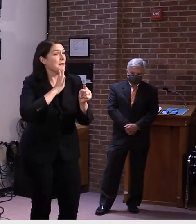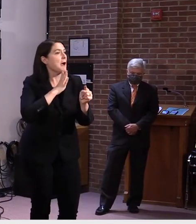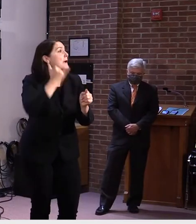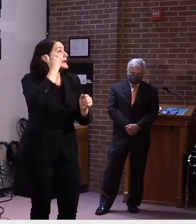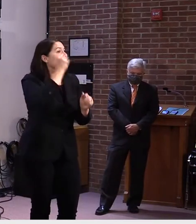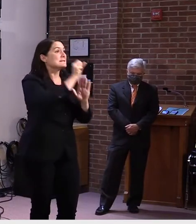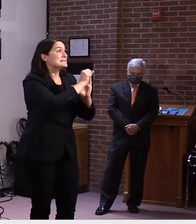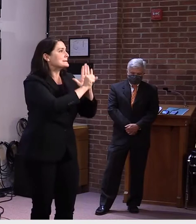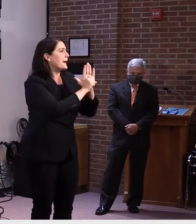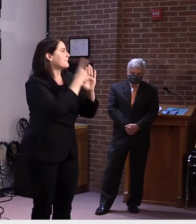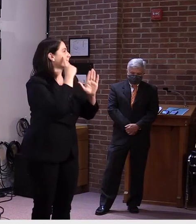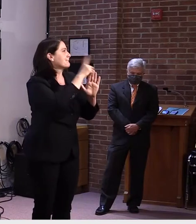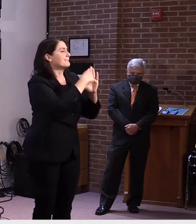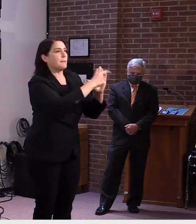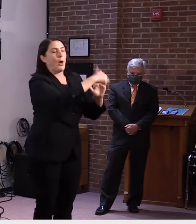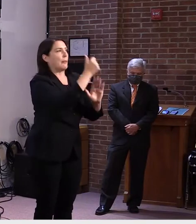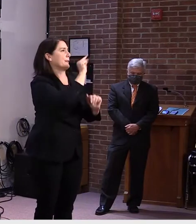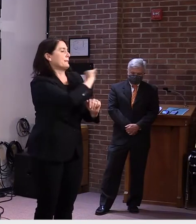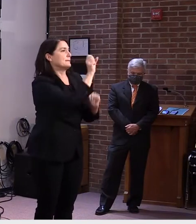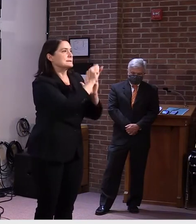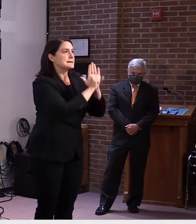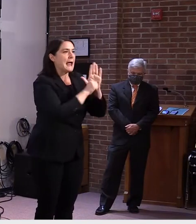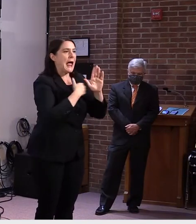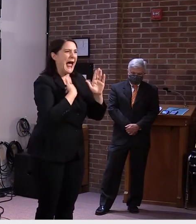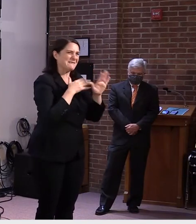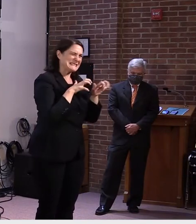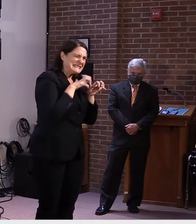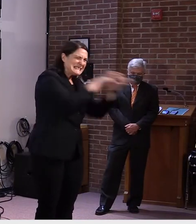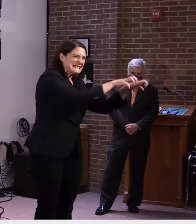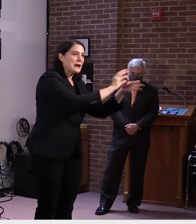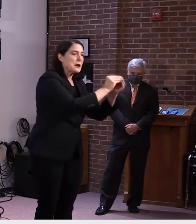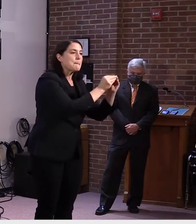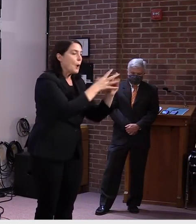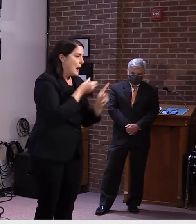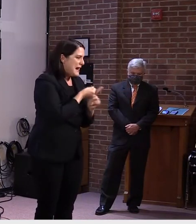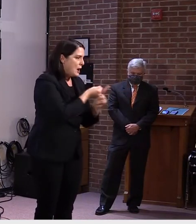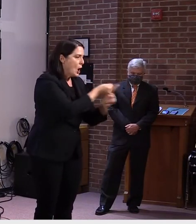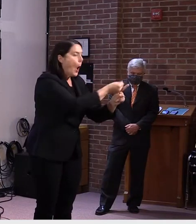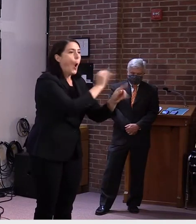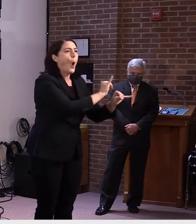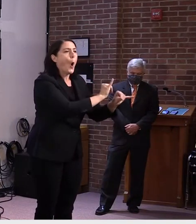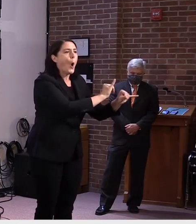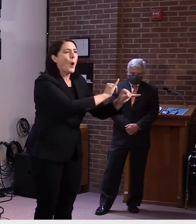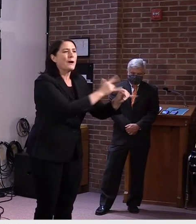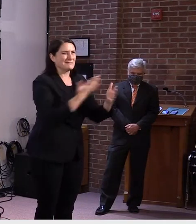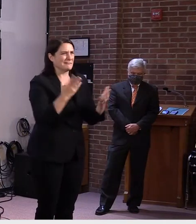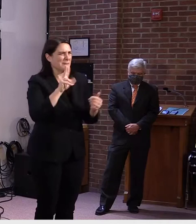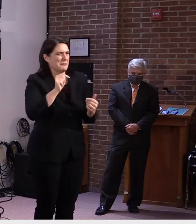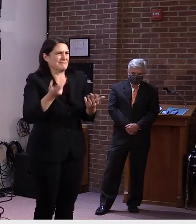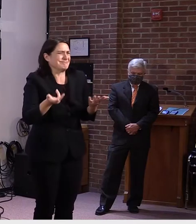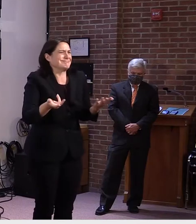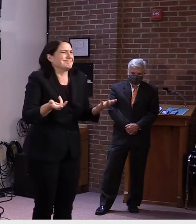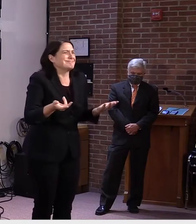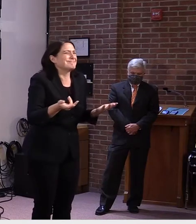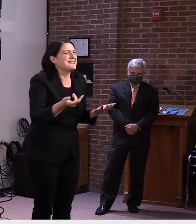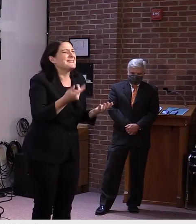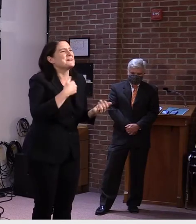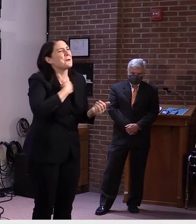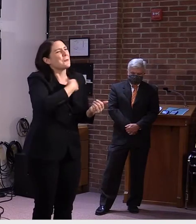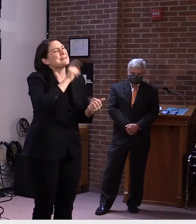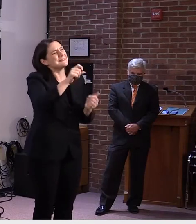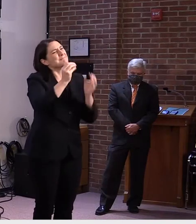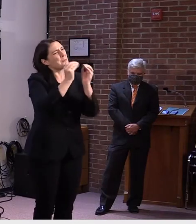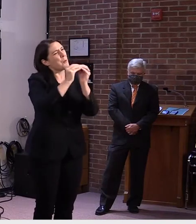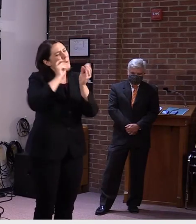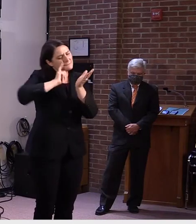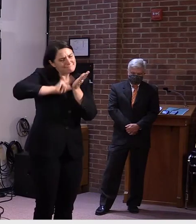in a state and there's a high prevalence of virus. So, we have to really understand the test more in that context in terms of,